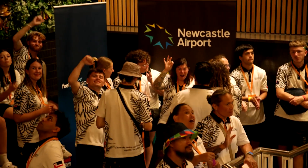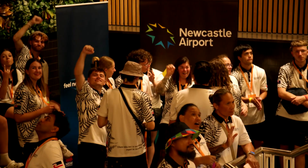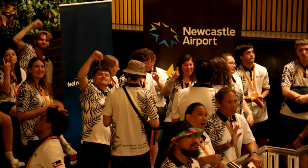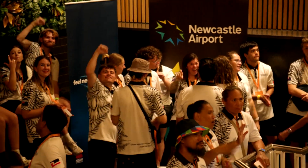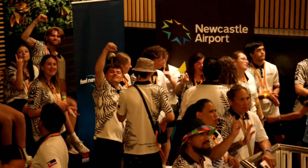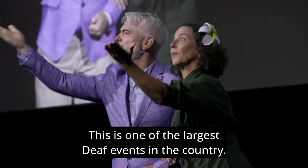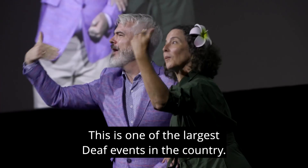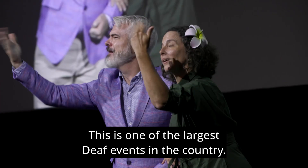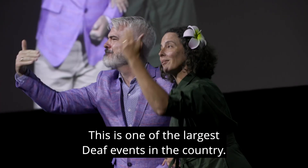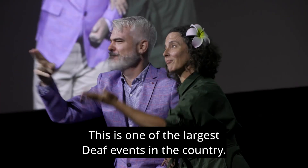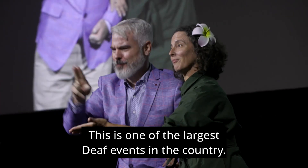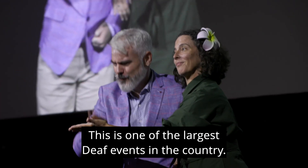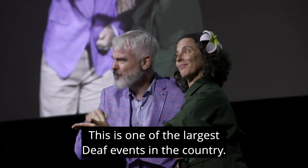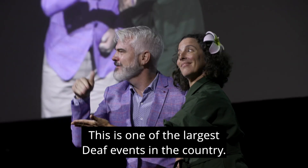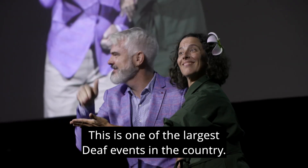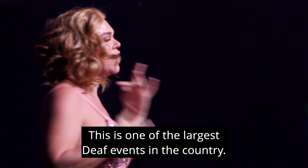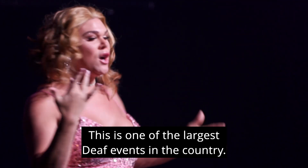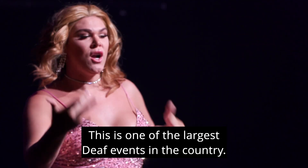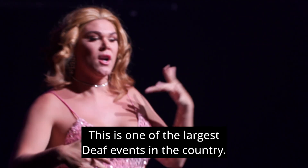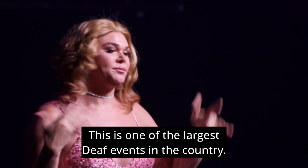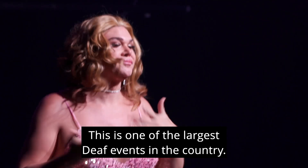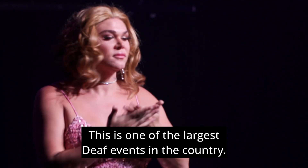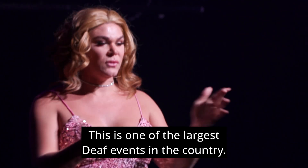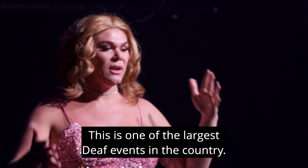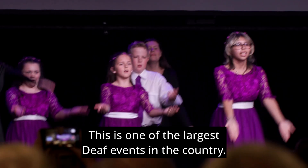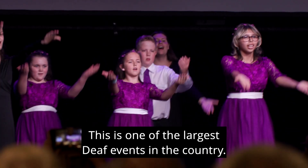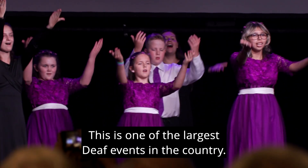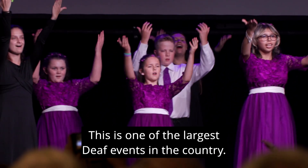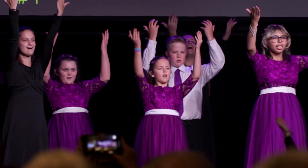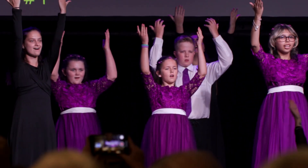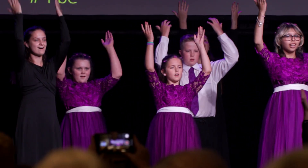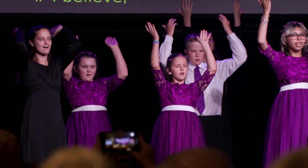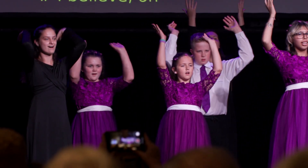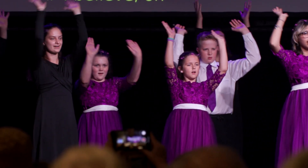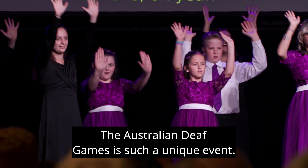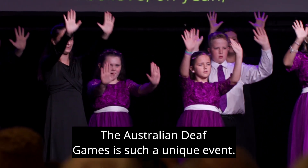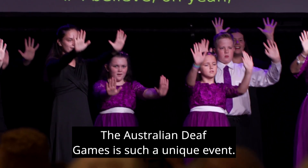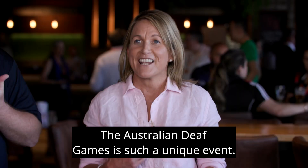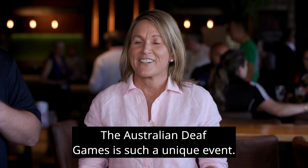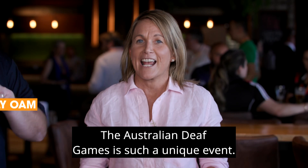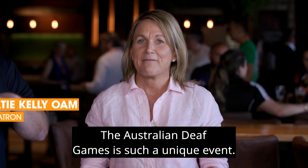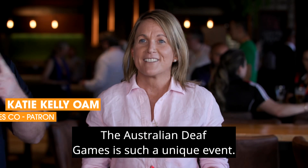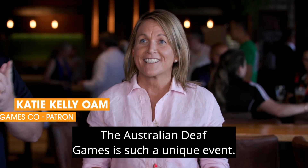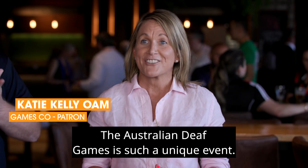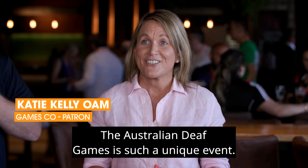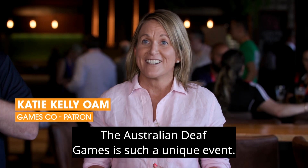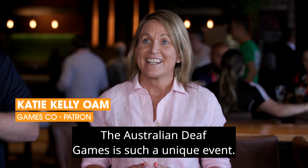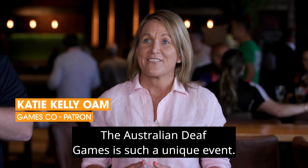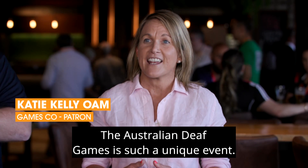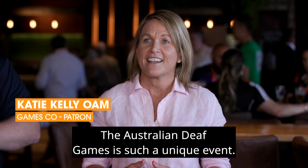This is one of the largest Deaf events in the country. The Australian Deaf Games is such a unique event.